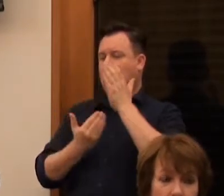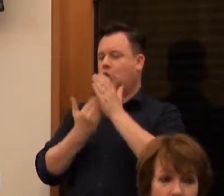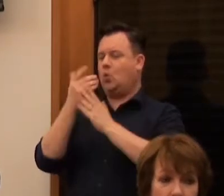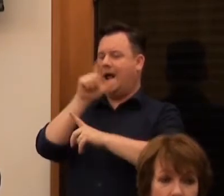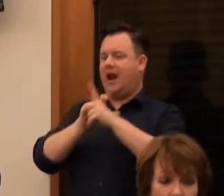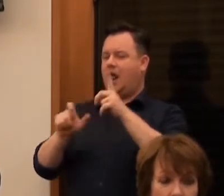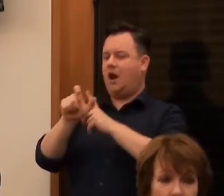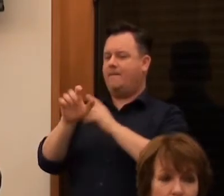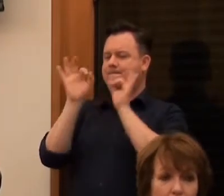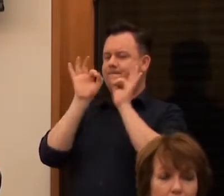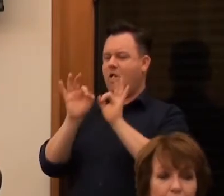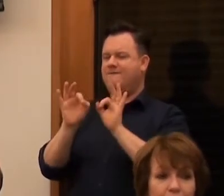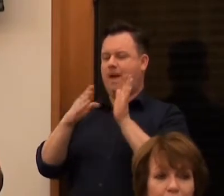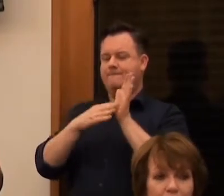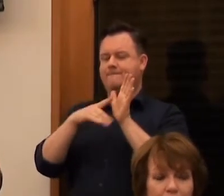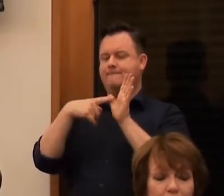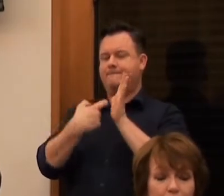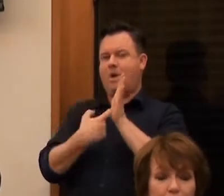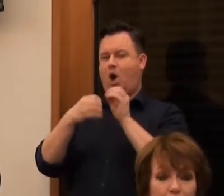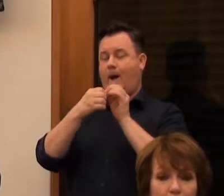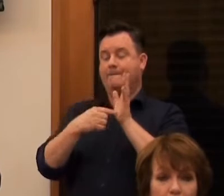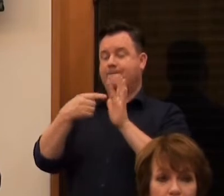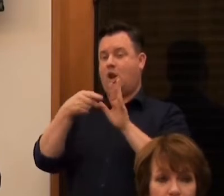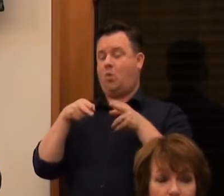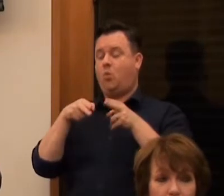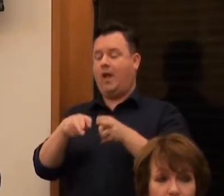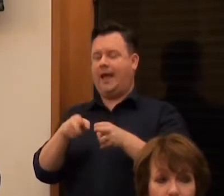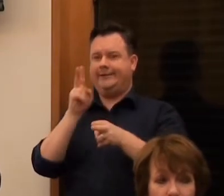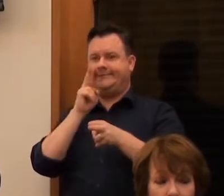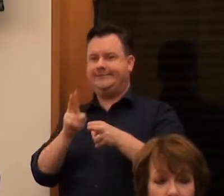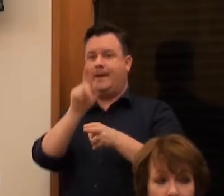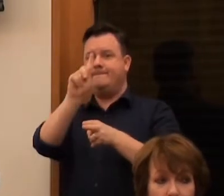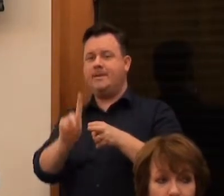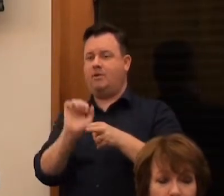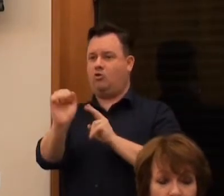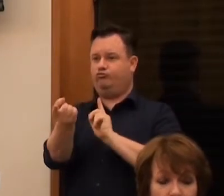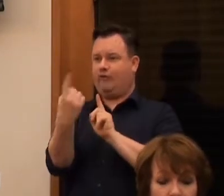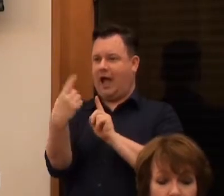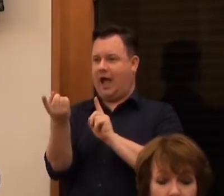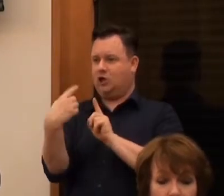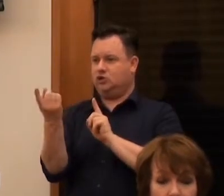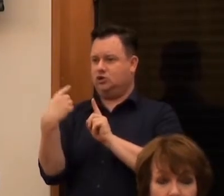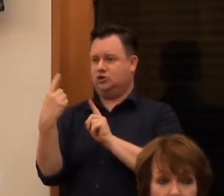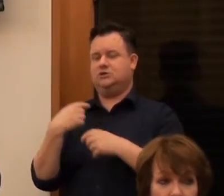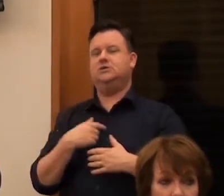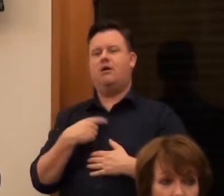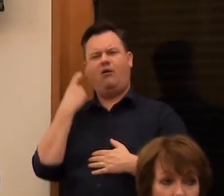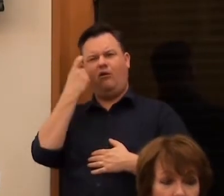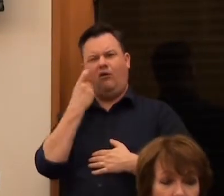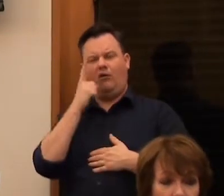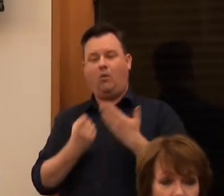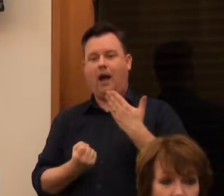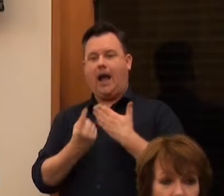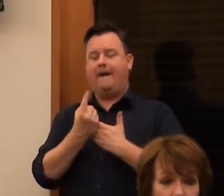marble, beautiful way. And then see what happens, really. It's one of those ideas where I wonder what would happen.